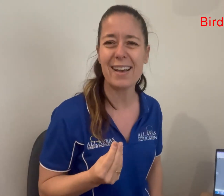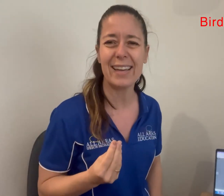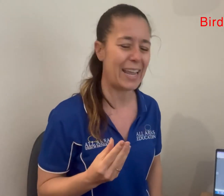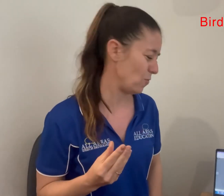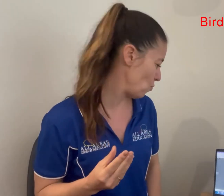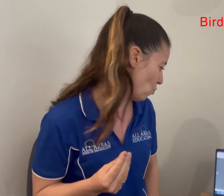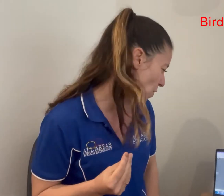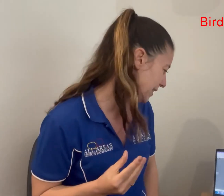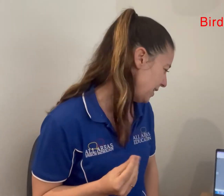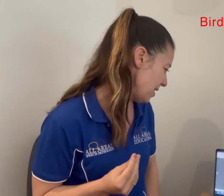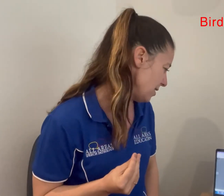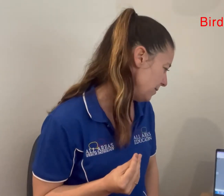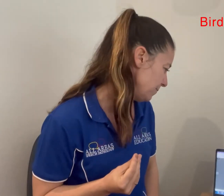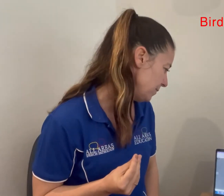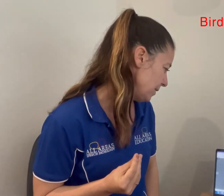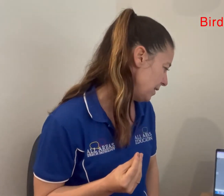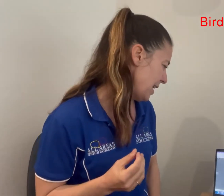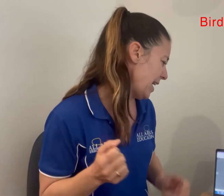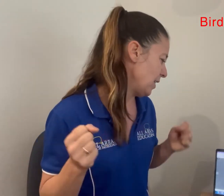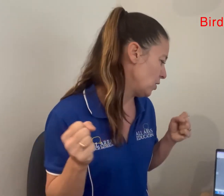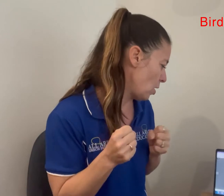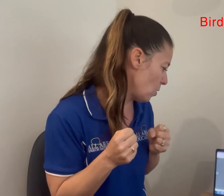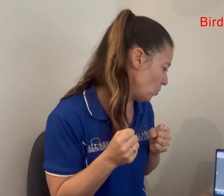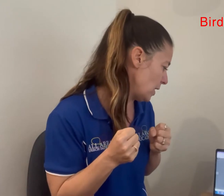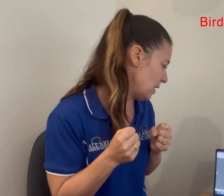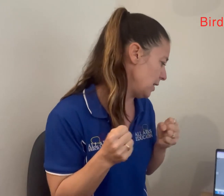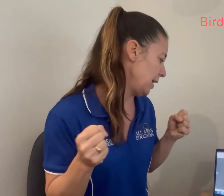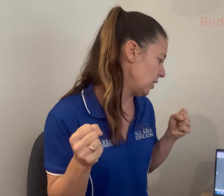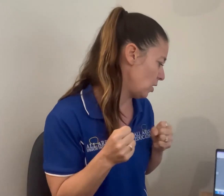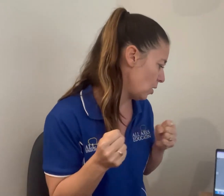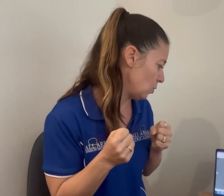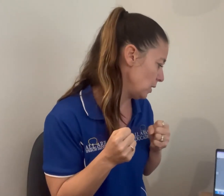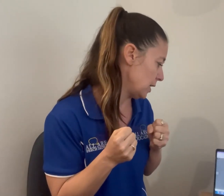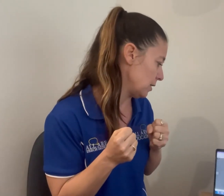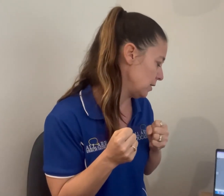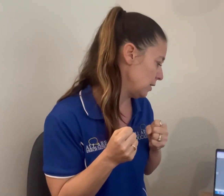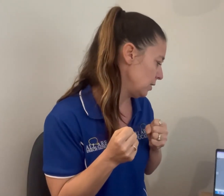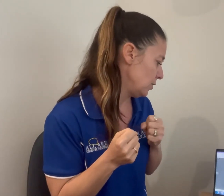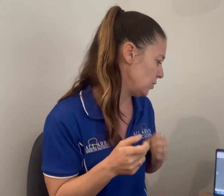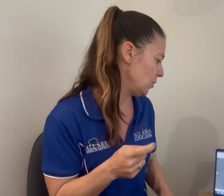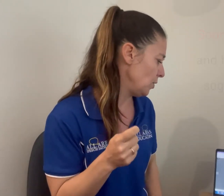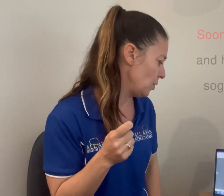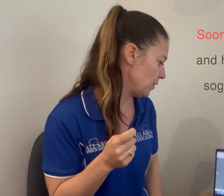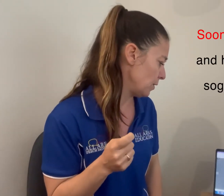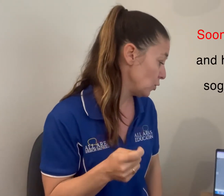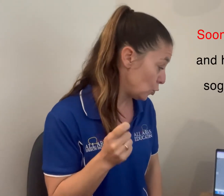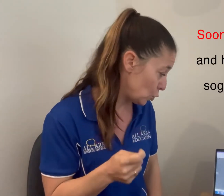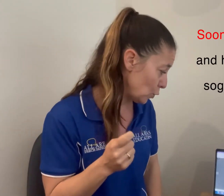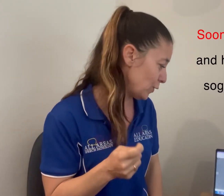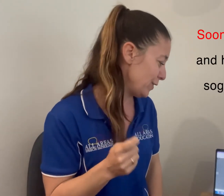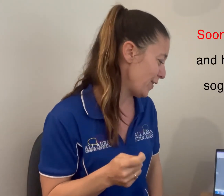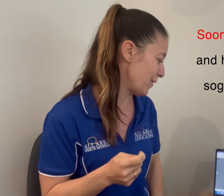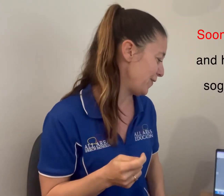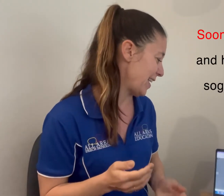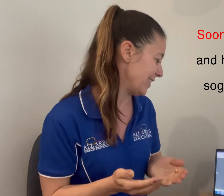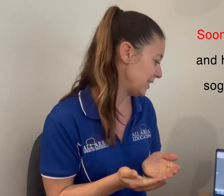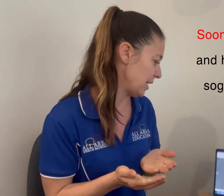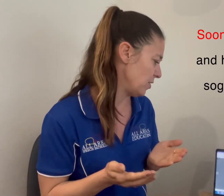and wetter and colder and colder. Soon her, soon her feathers and her